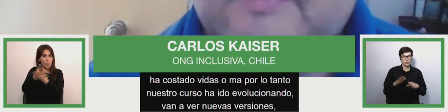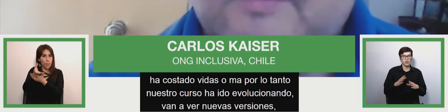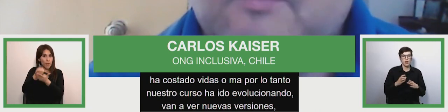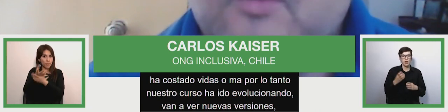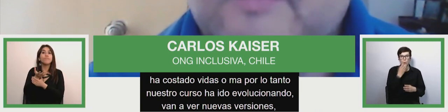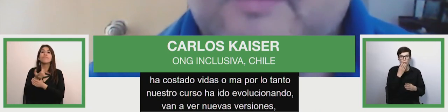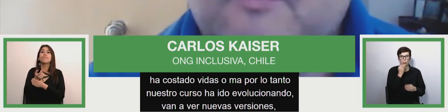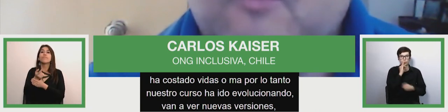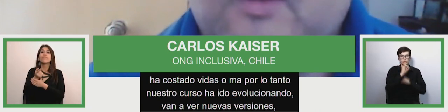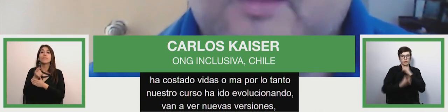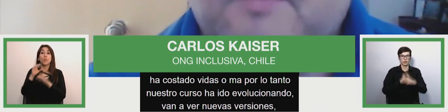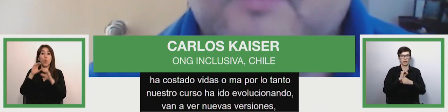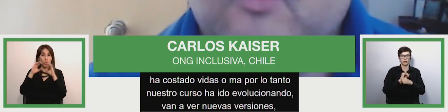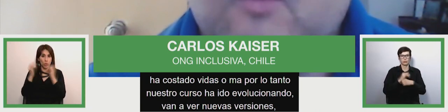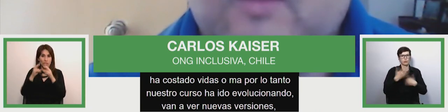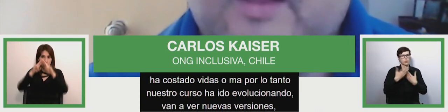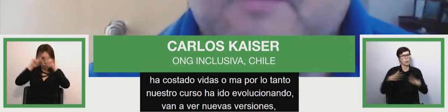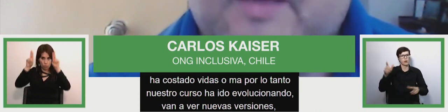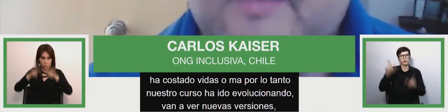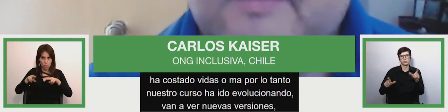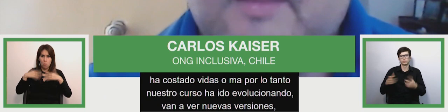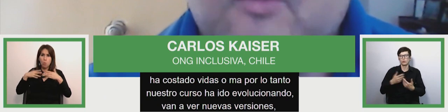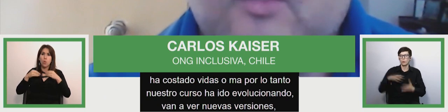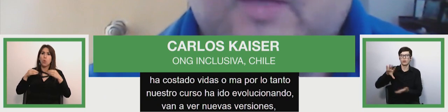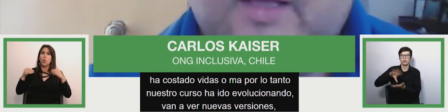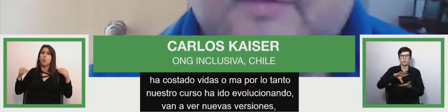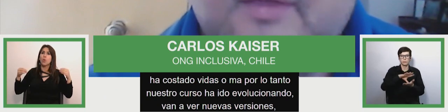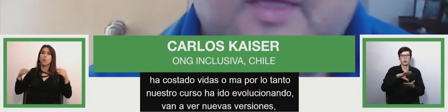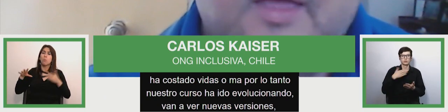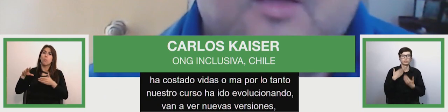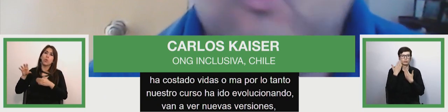live in the metropolitan region is available